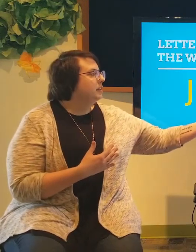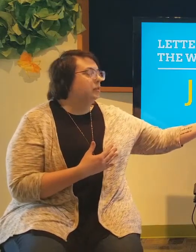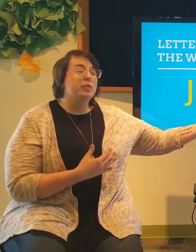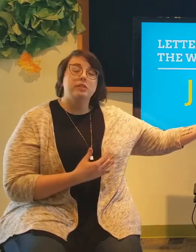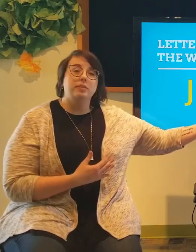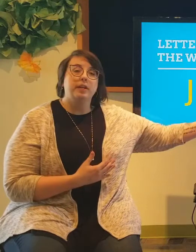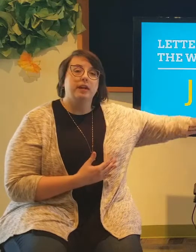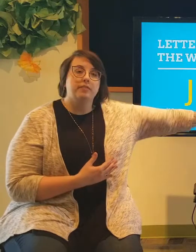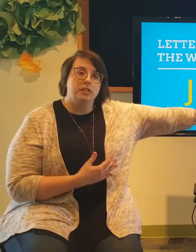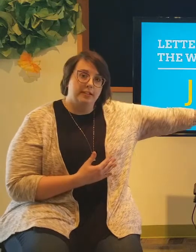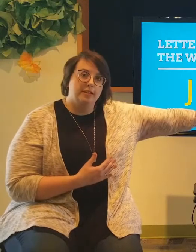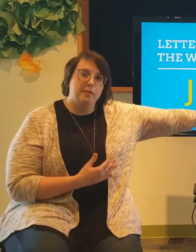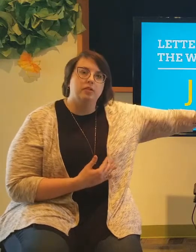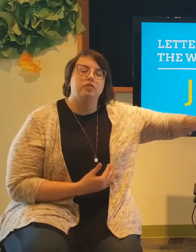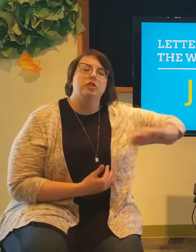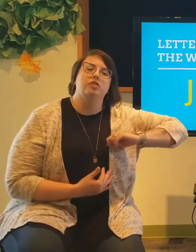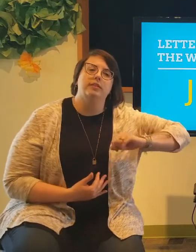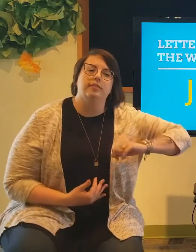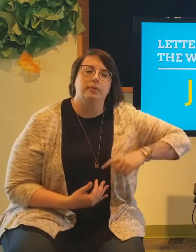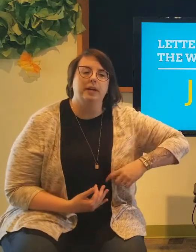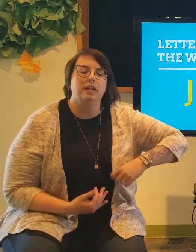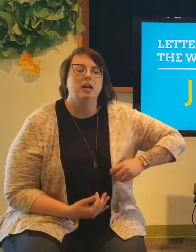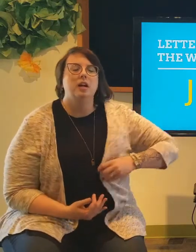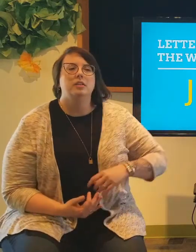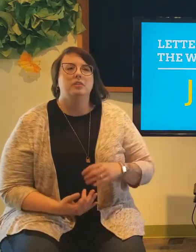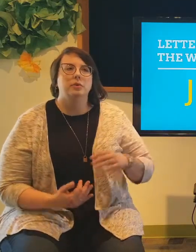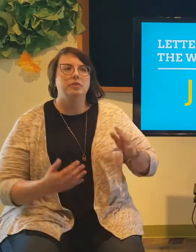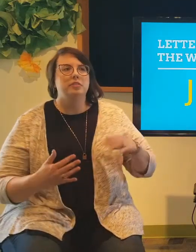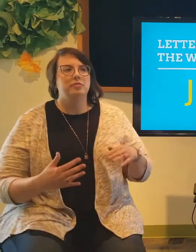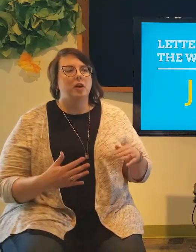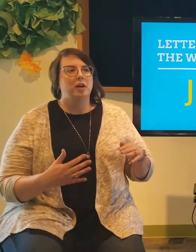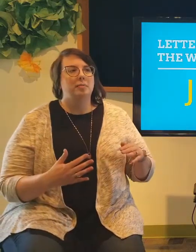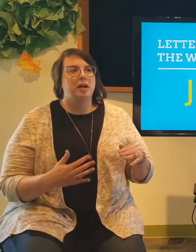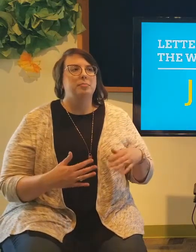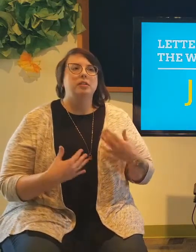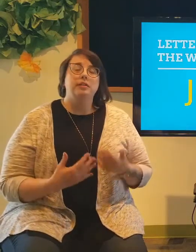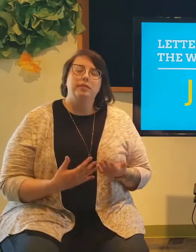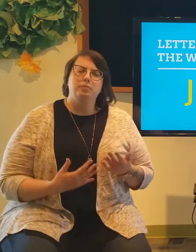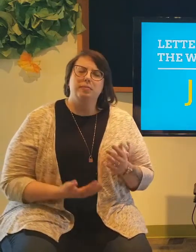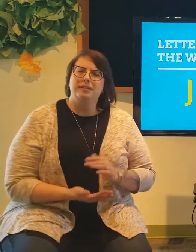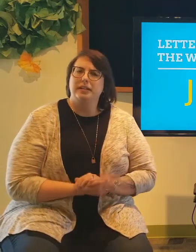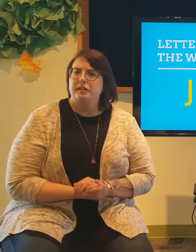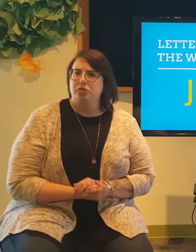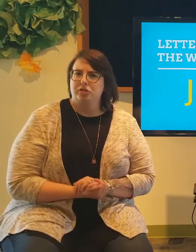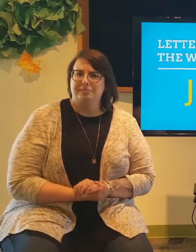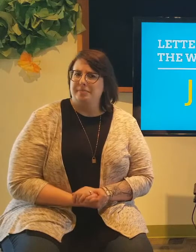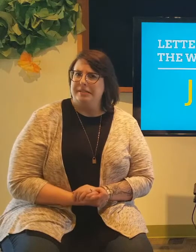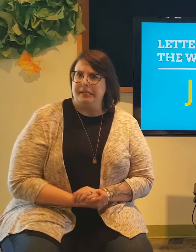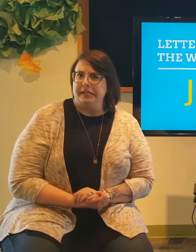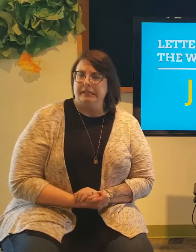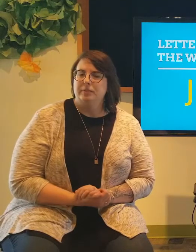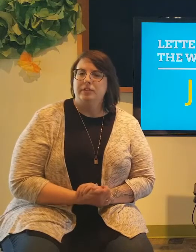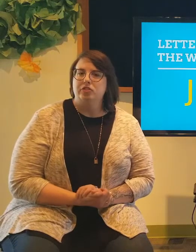You'll notice that we have these same illustrations every week. Those are from, I believe the website is just babiesignlanguage